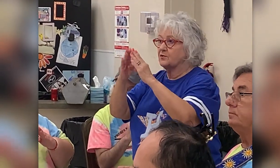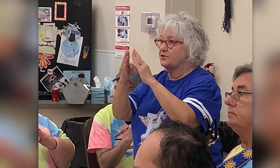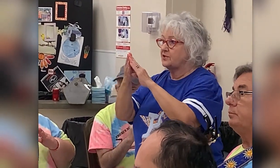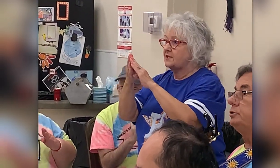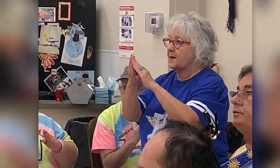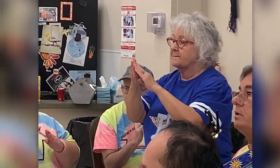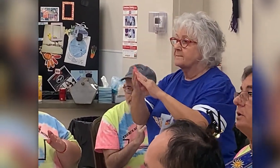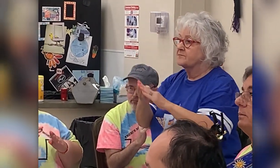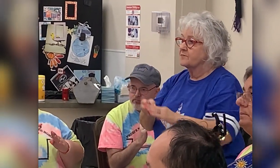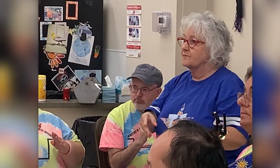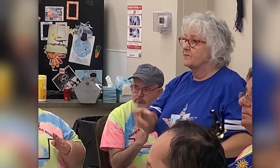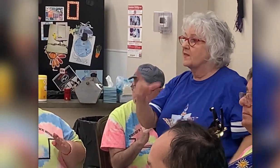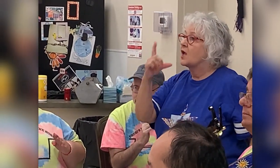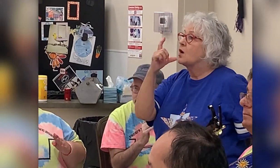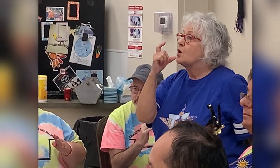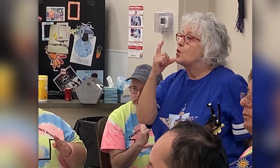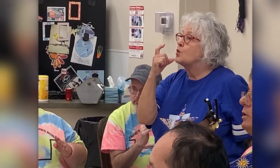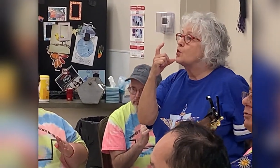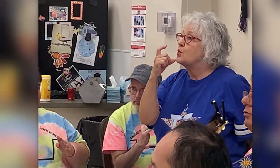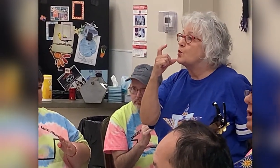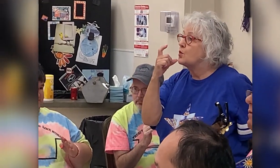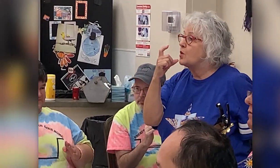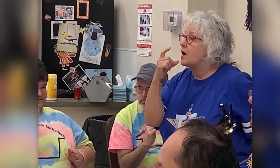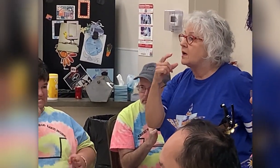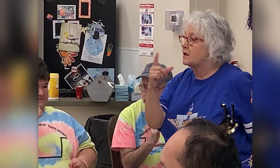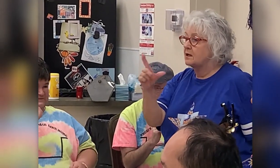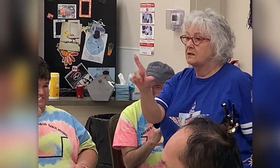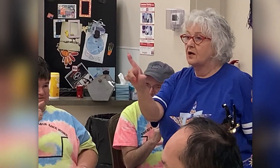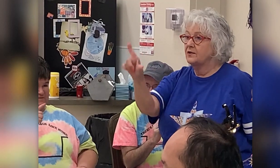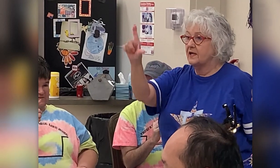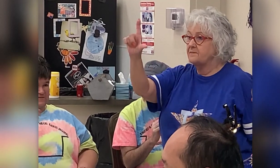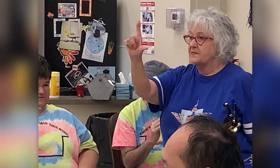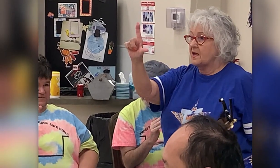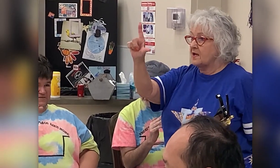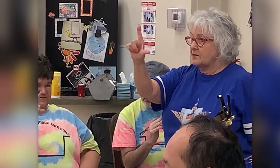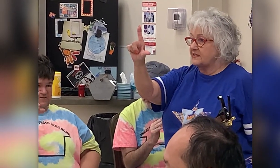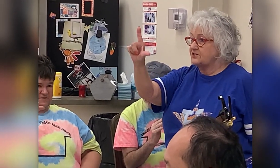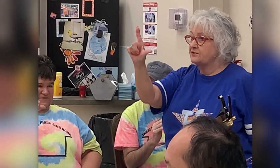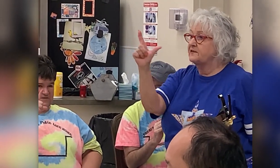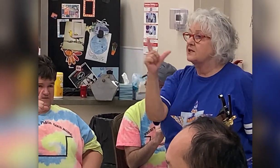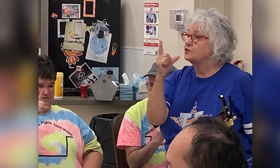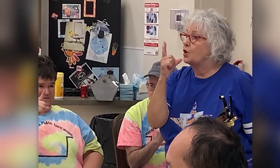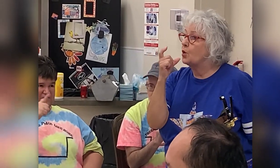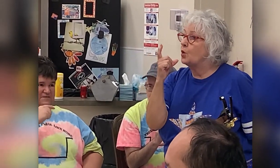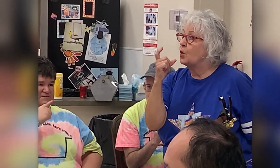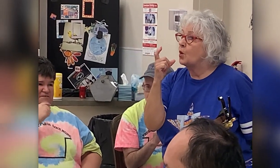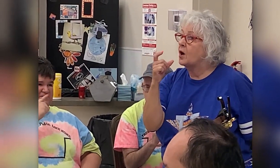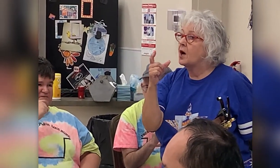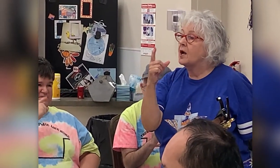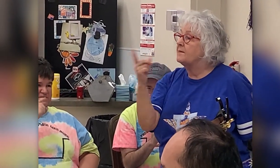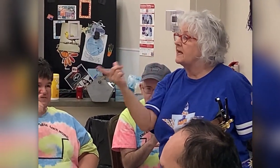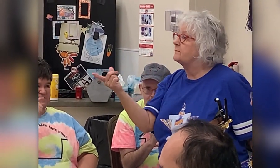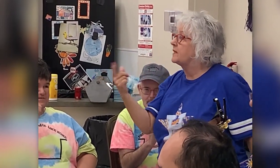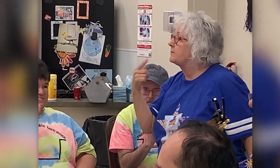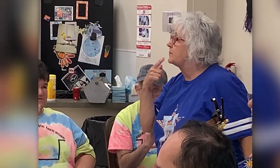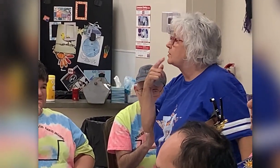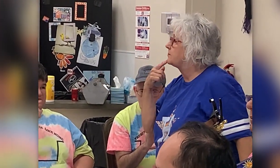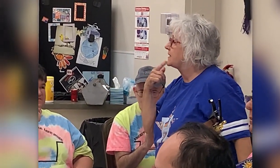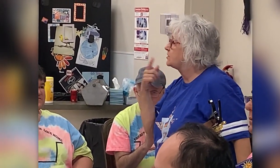good, let's just have our thumbs up, okay, let's see if I can't help, maybe when I'm looking at